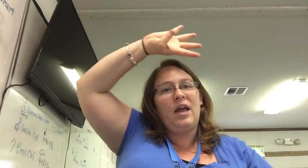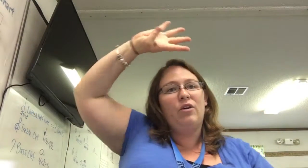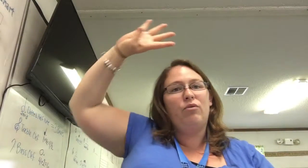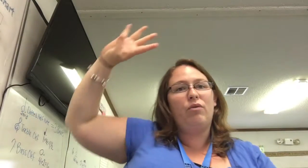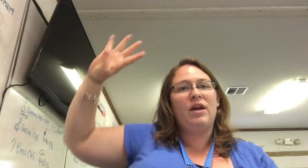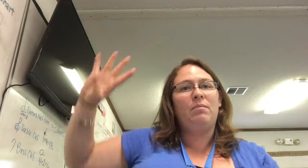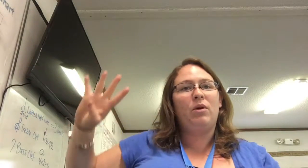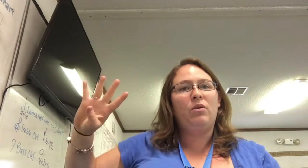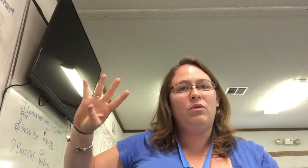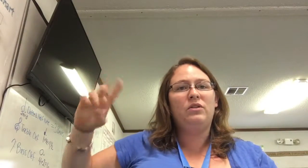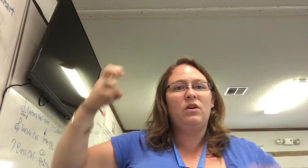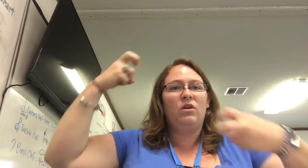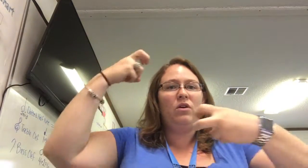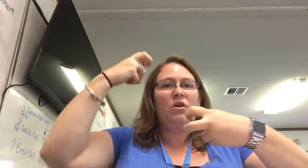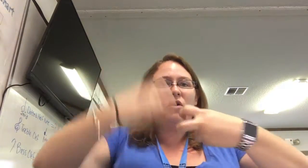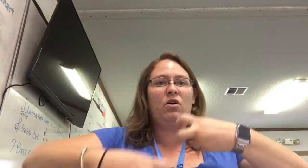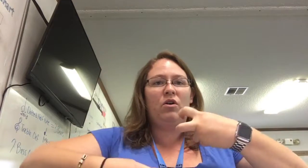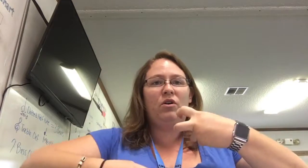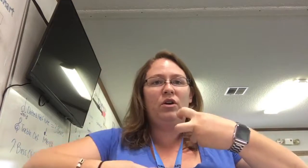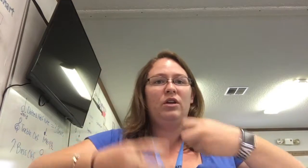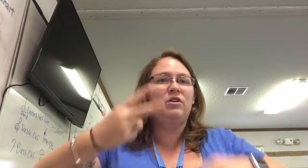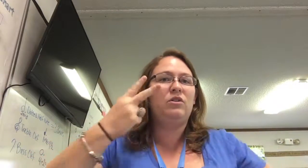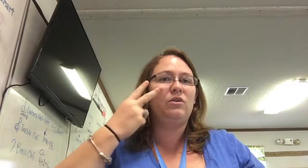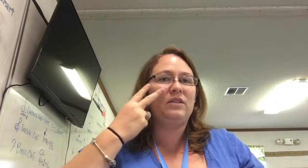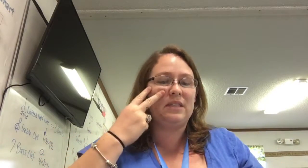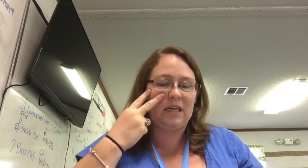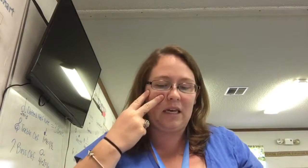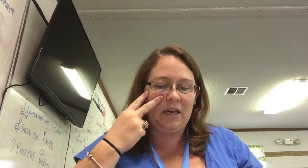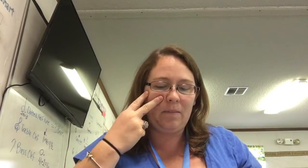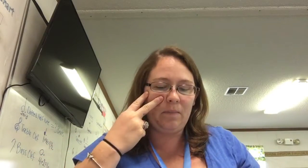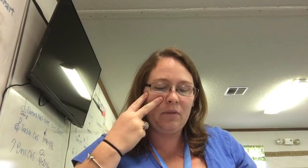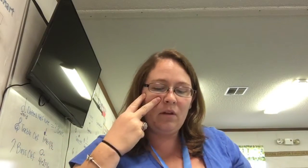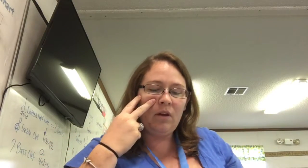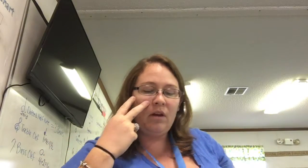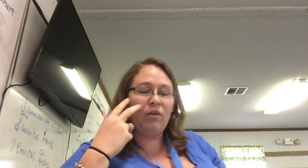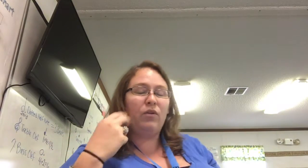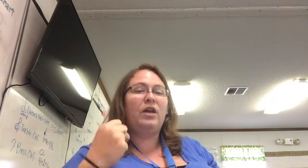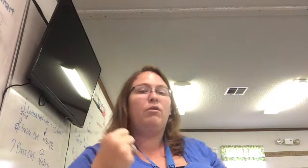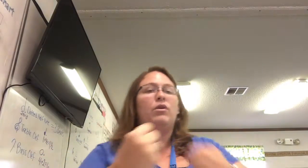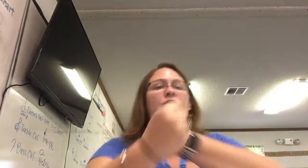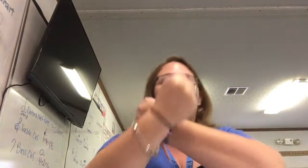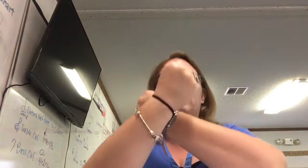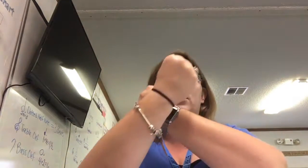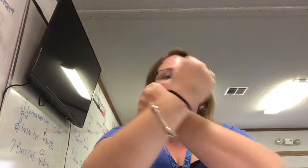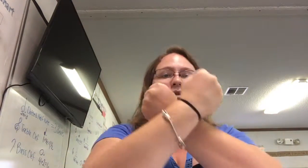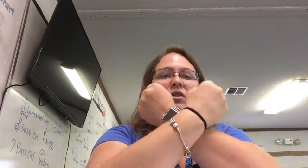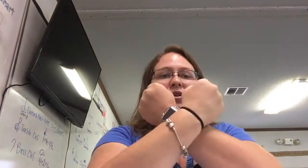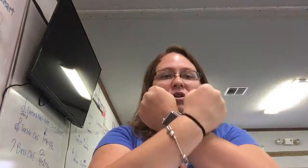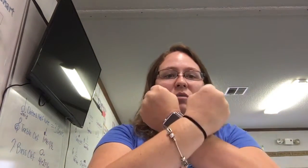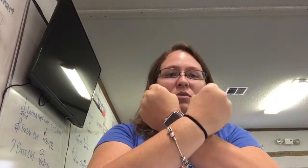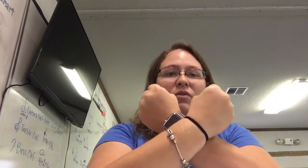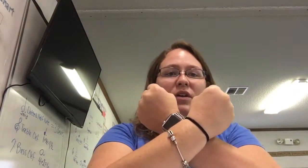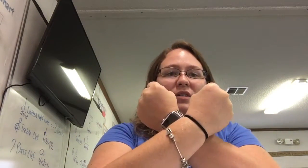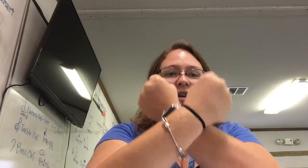and rainbows hard to see. Now for heroes we're gonna cross our arms with this.